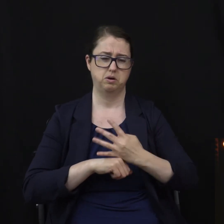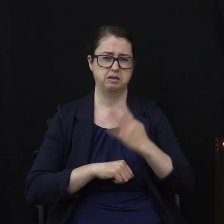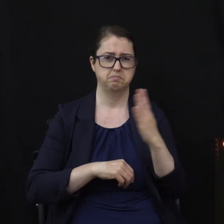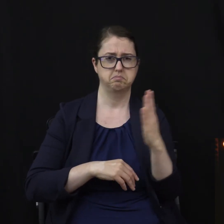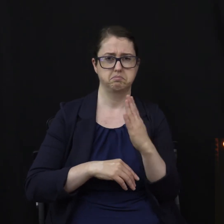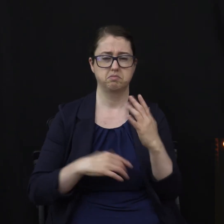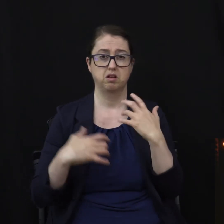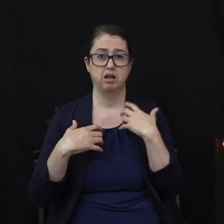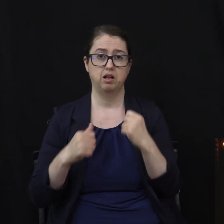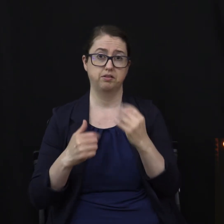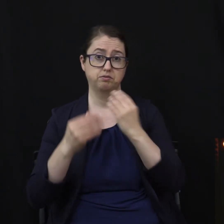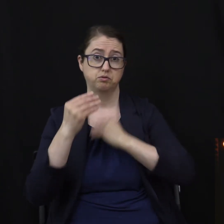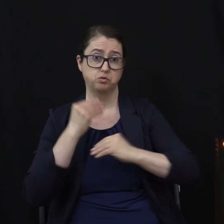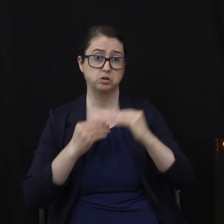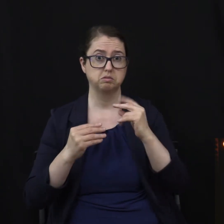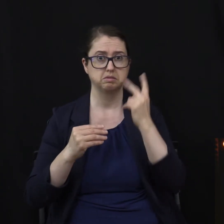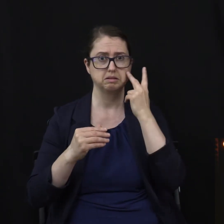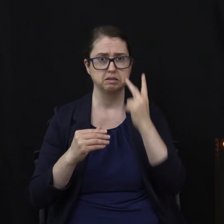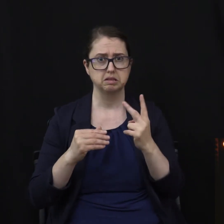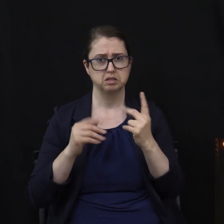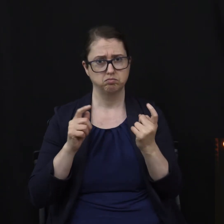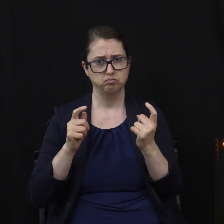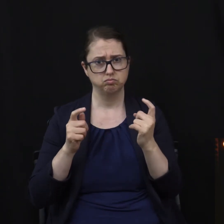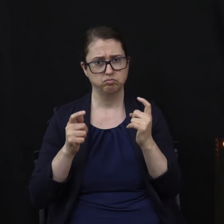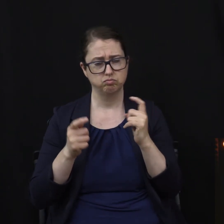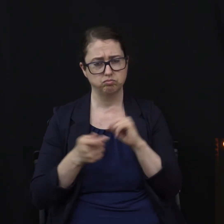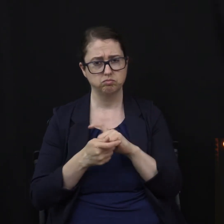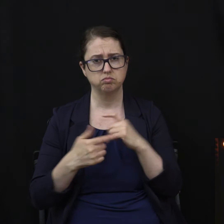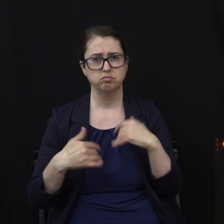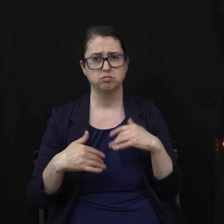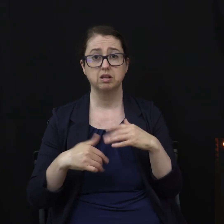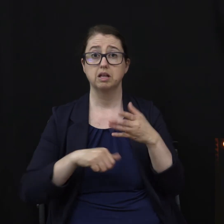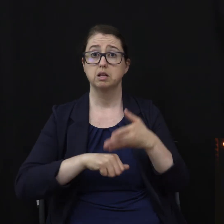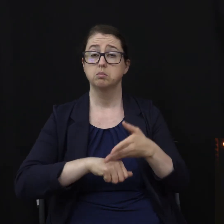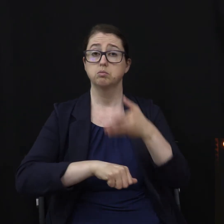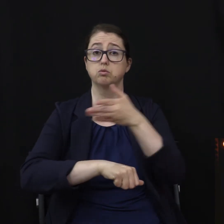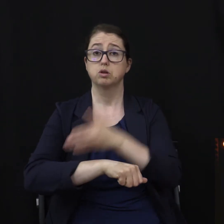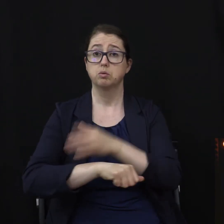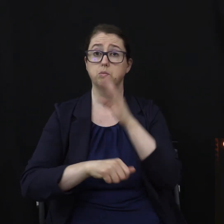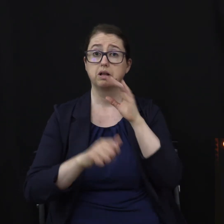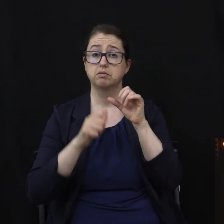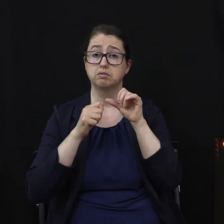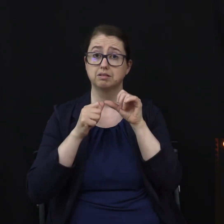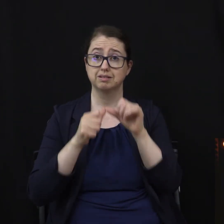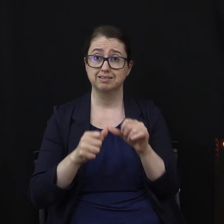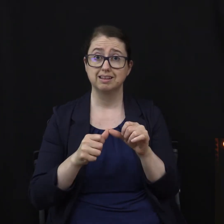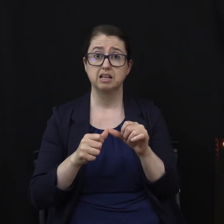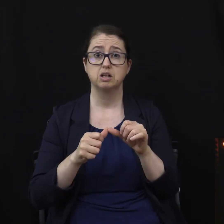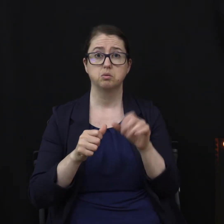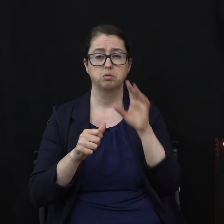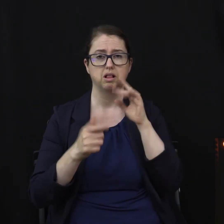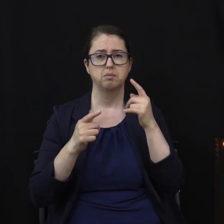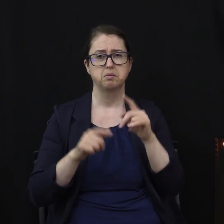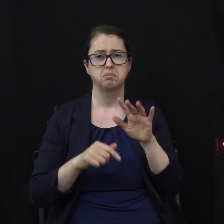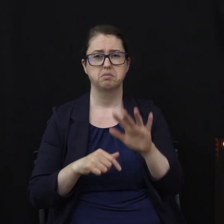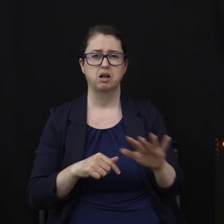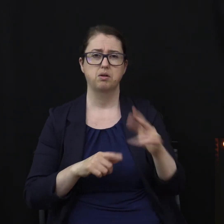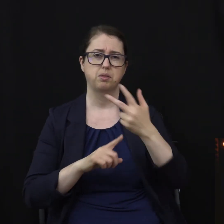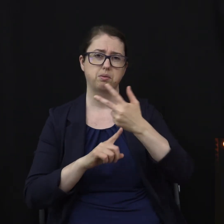see noticeable change. Improvement will continue and peak at about three to six months. I love this